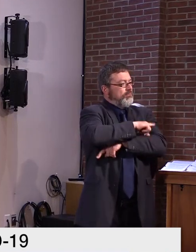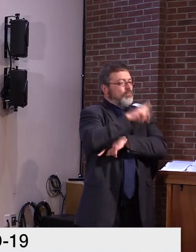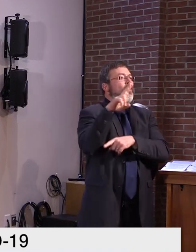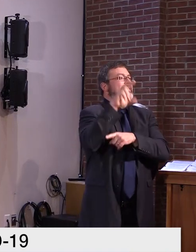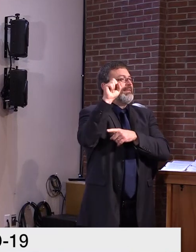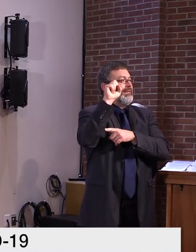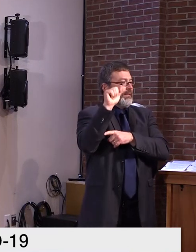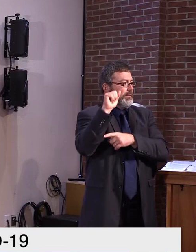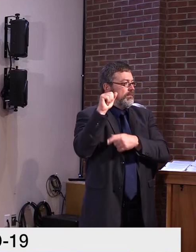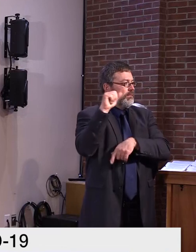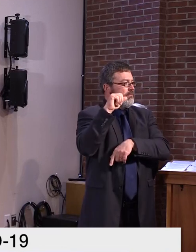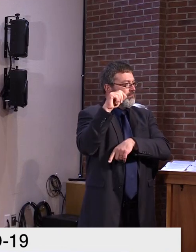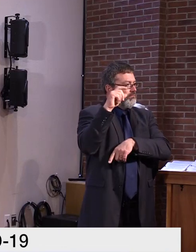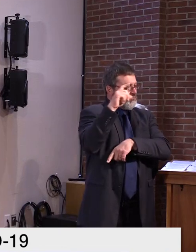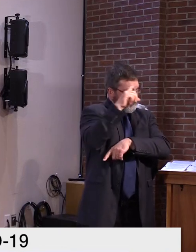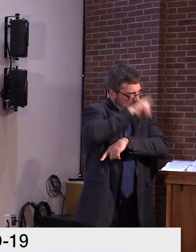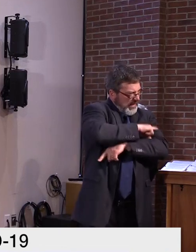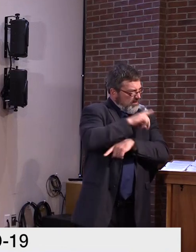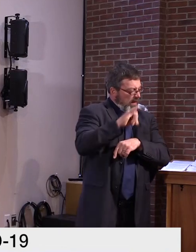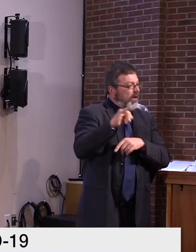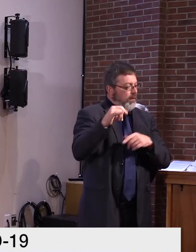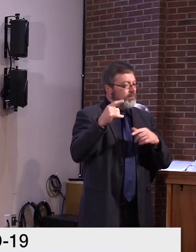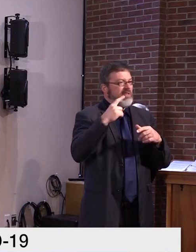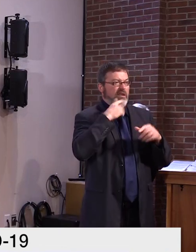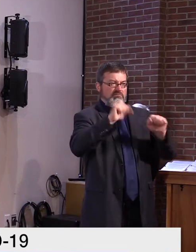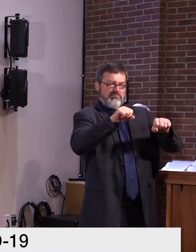and defend the agency's independence.